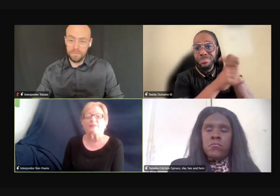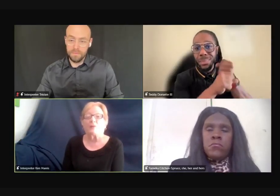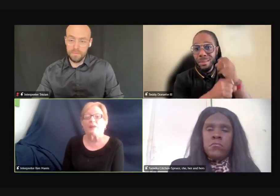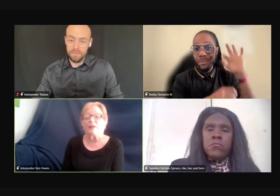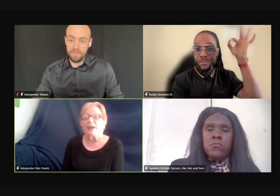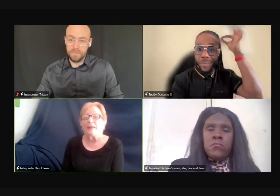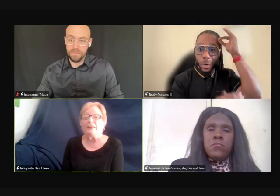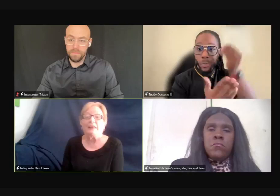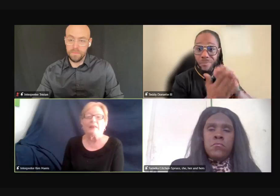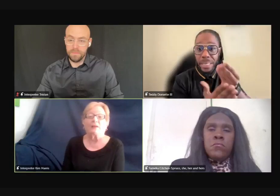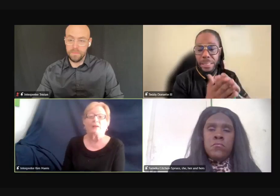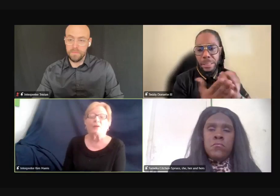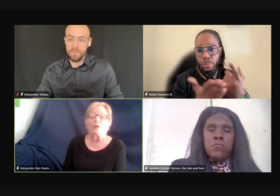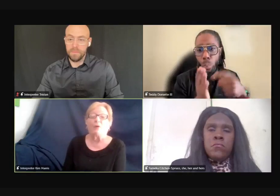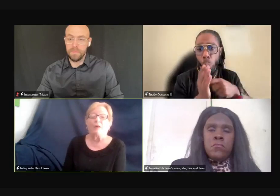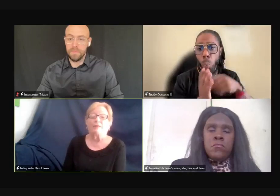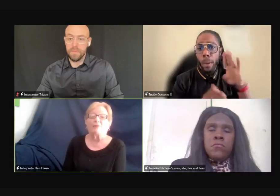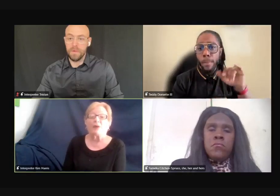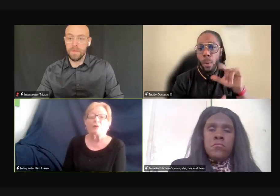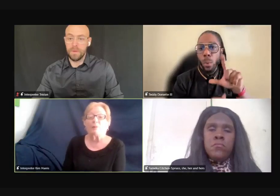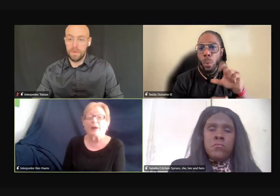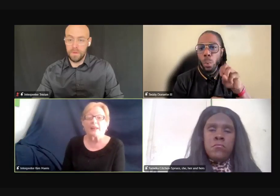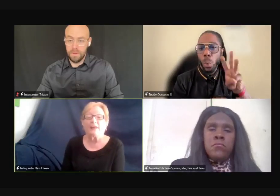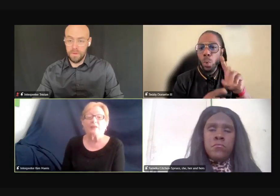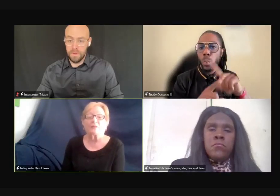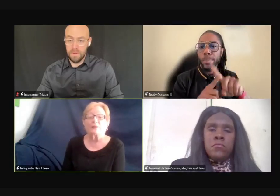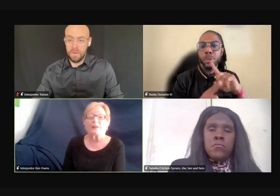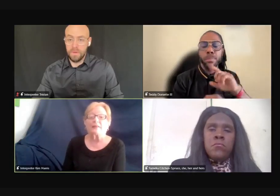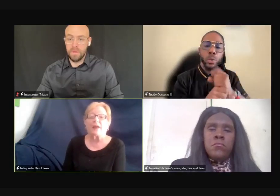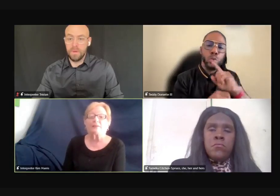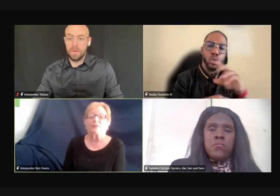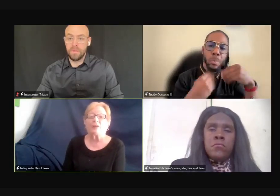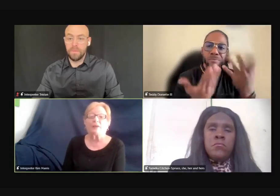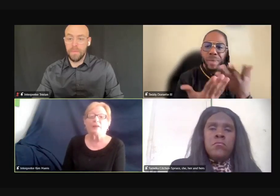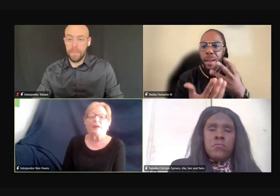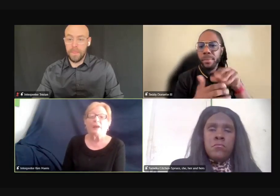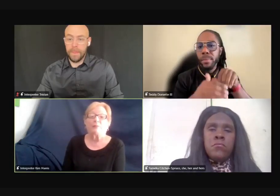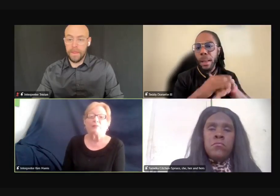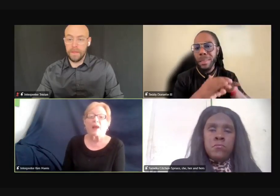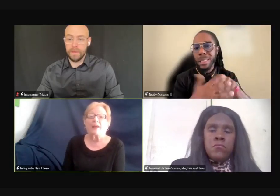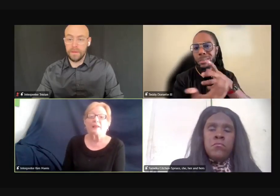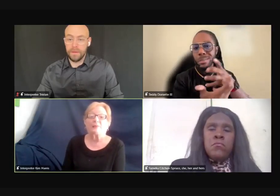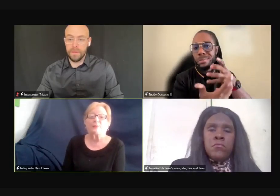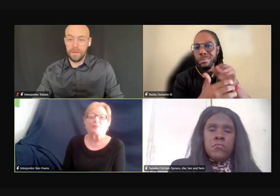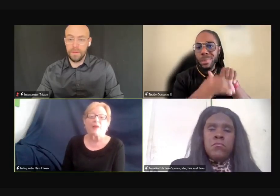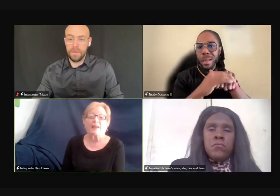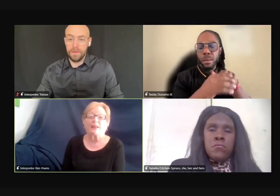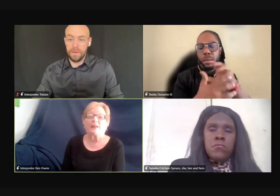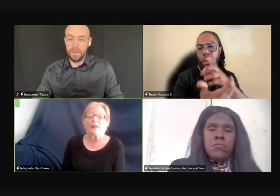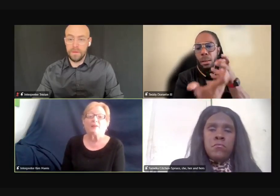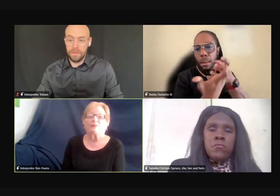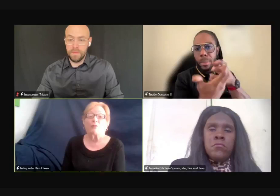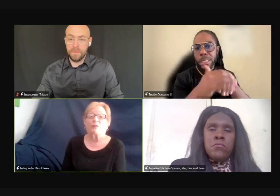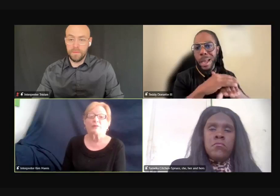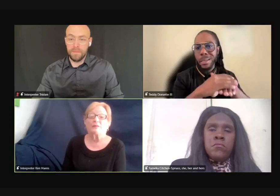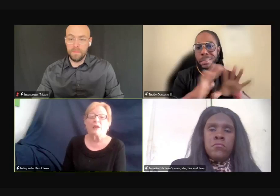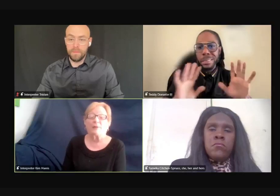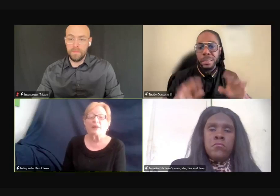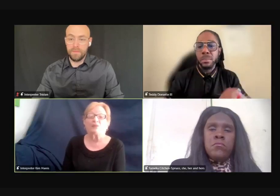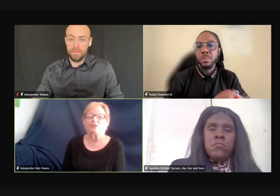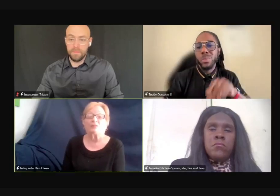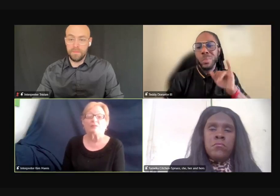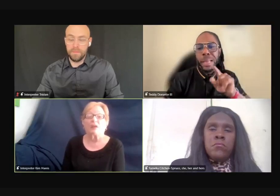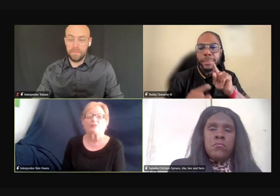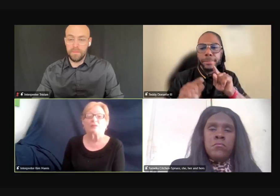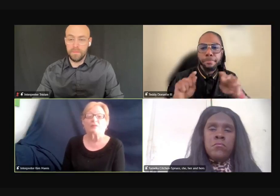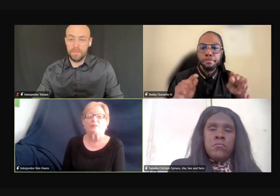ideas that we may need, or, you know, the federal money or something like that, but we can provide that can be provided for these